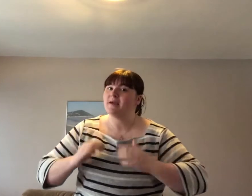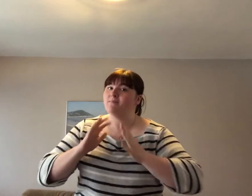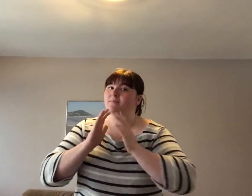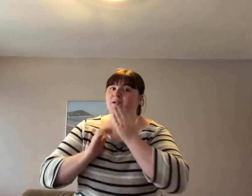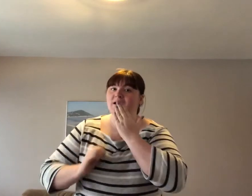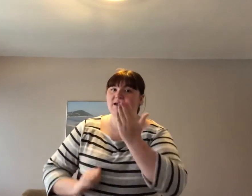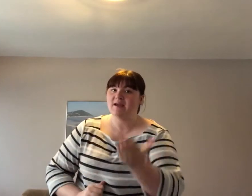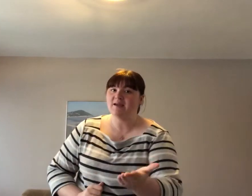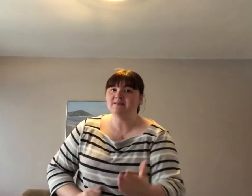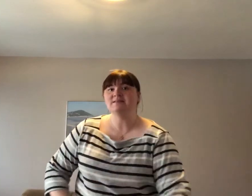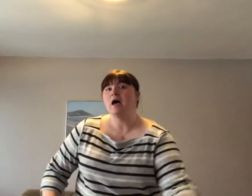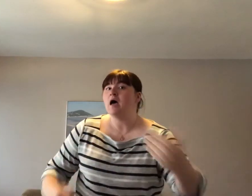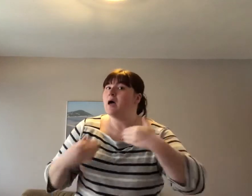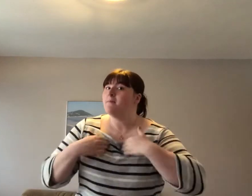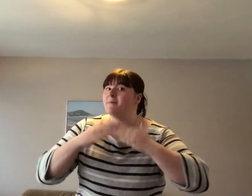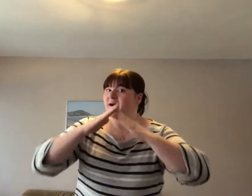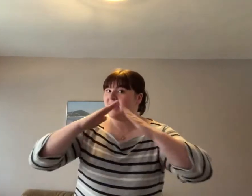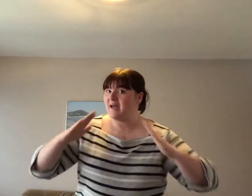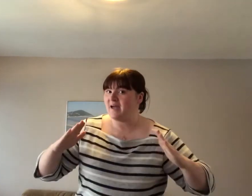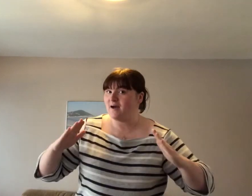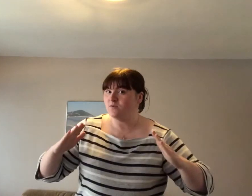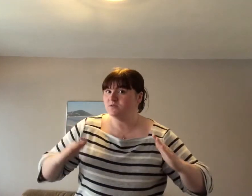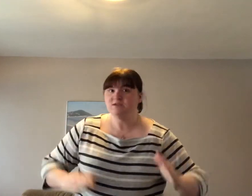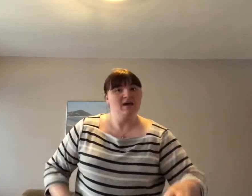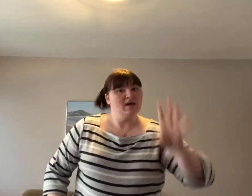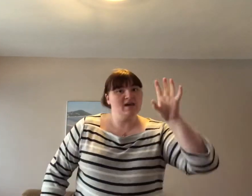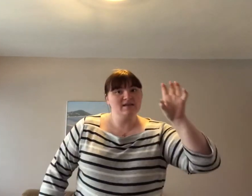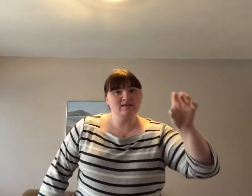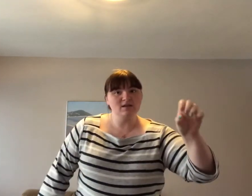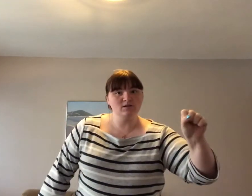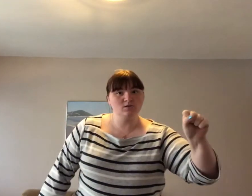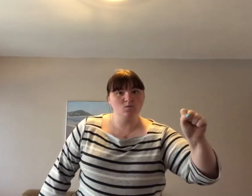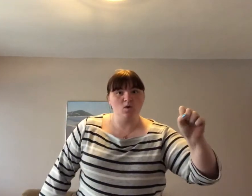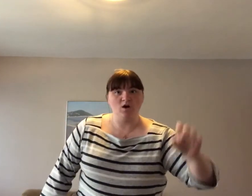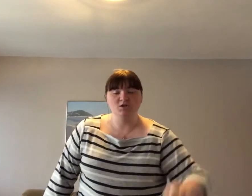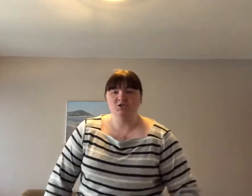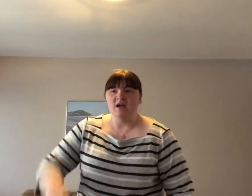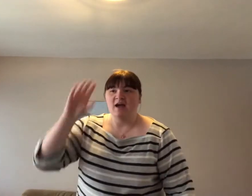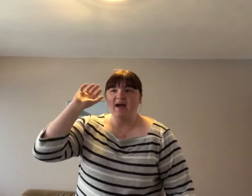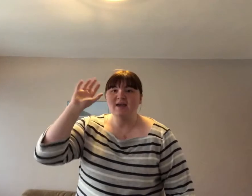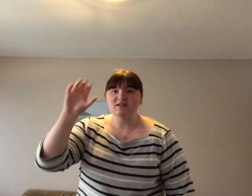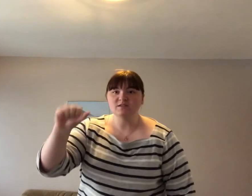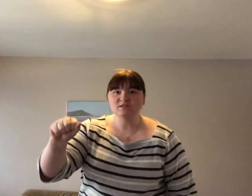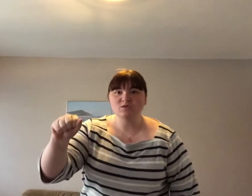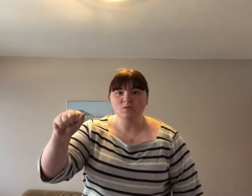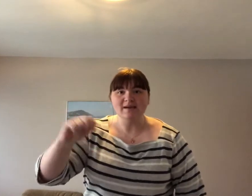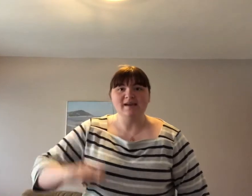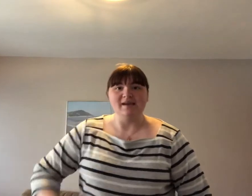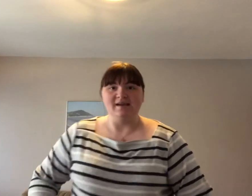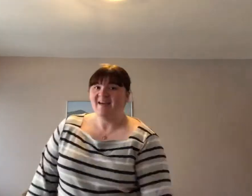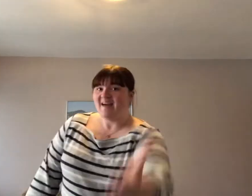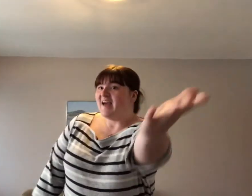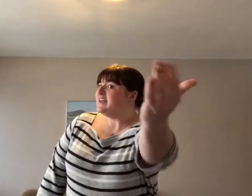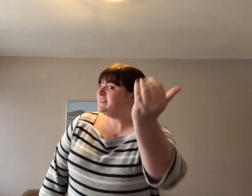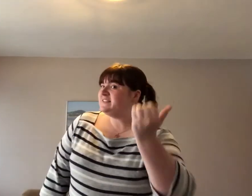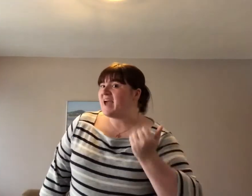please? My house is a squash and a squeeze. Take